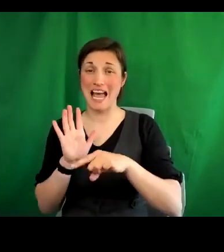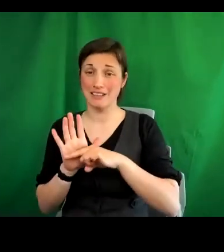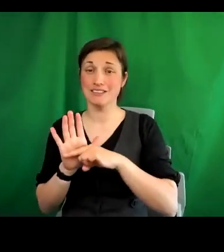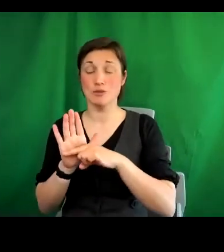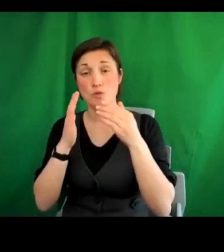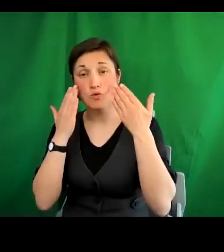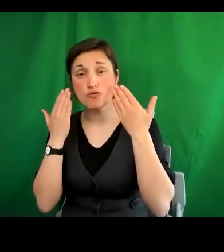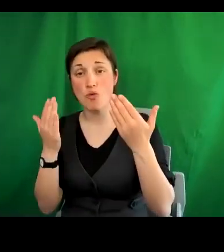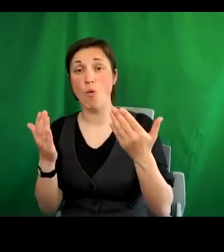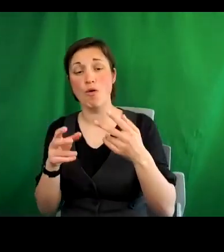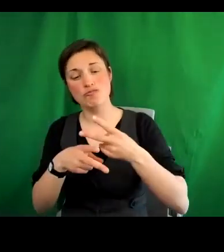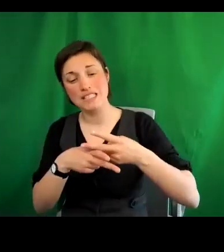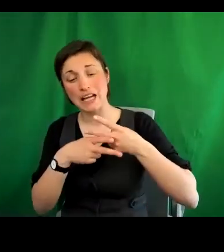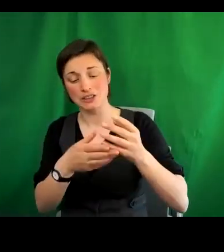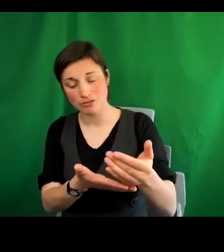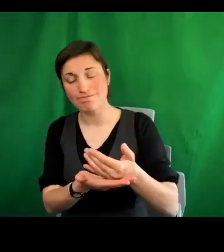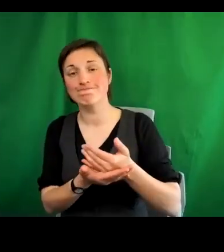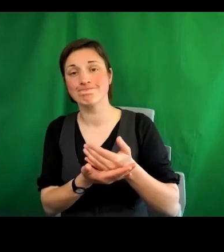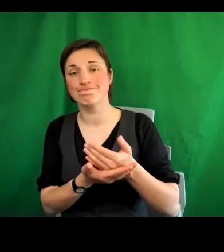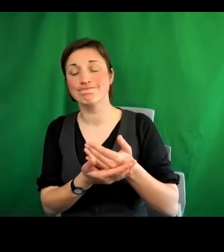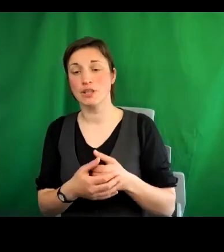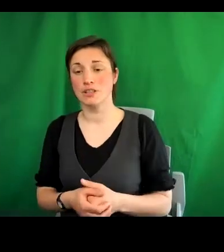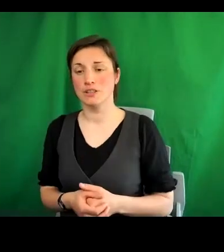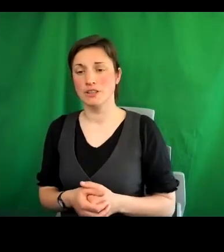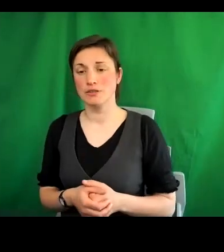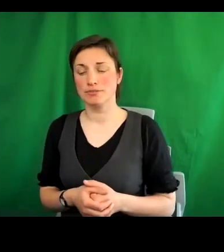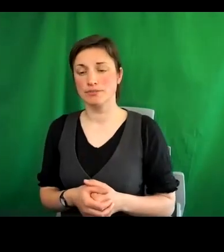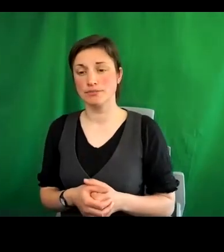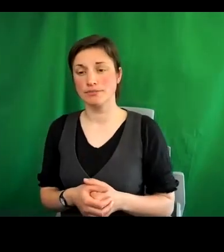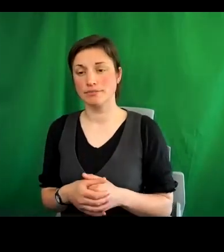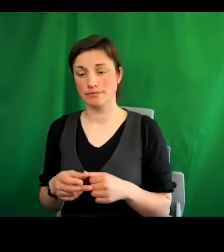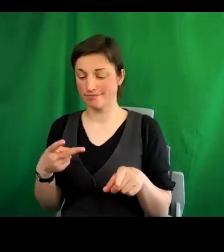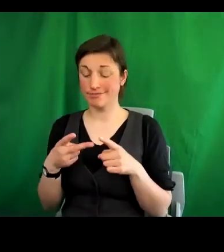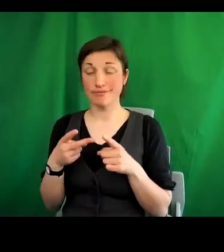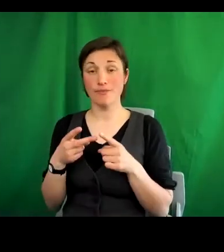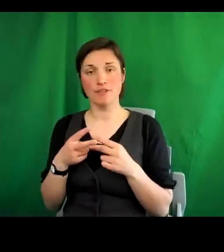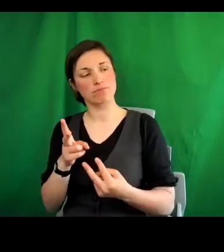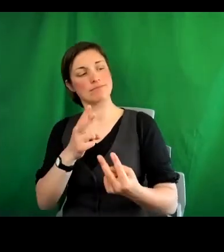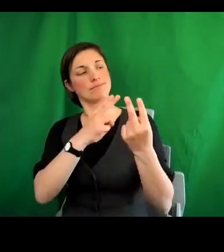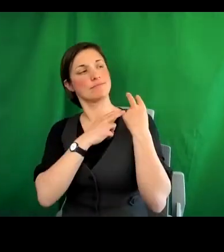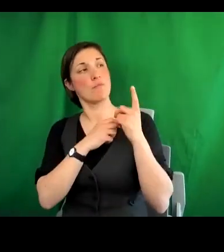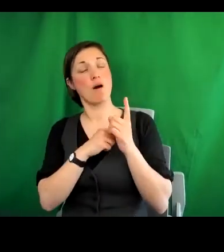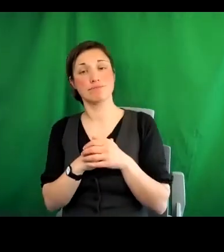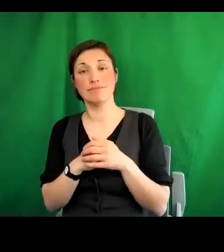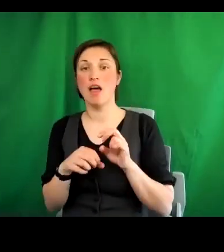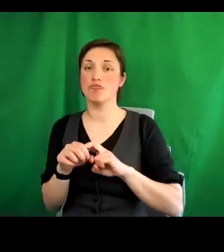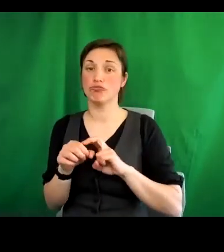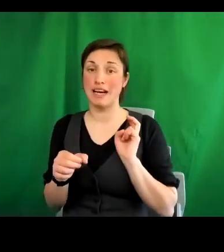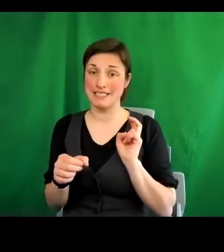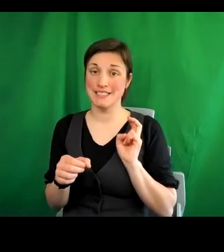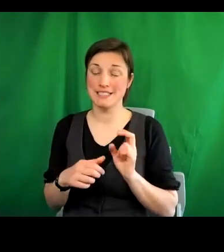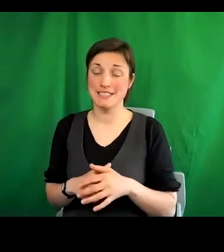happened at that time then of taking stock was Brexit, and the weakening of that